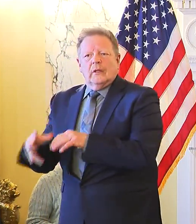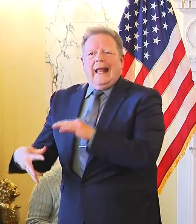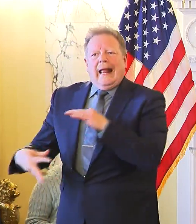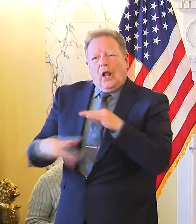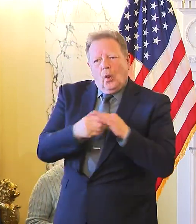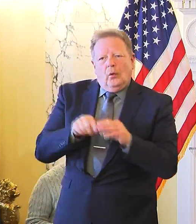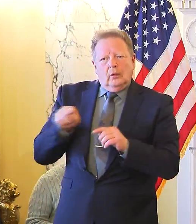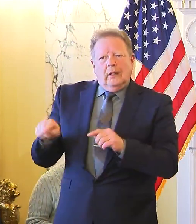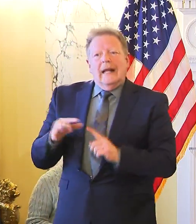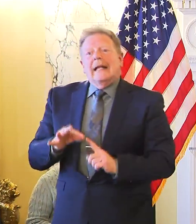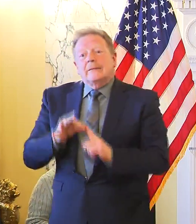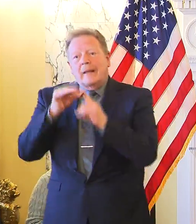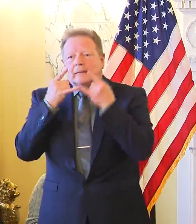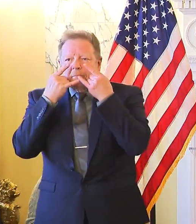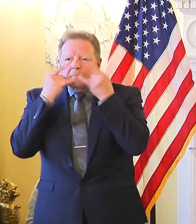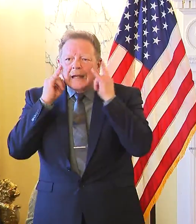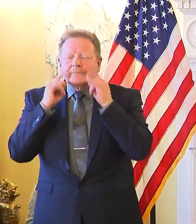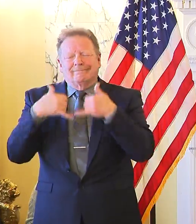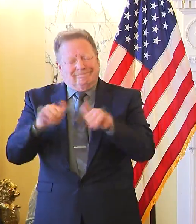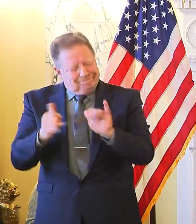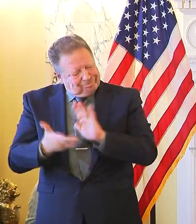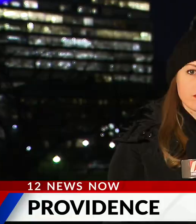especially masking.